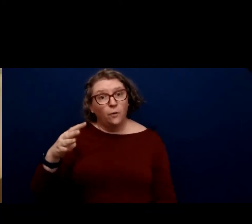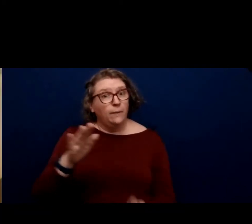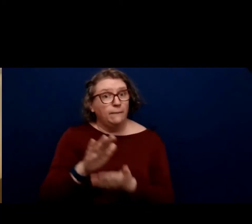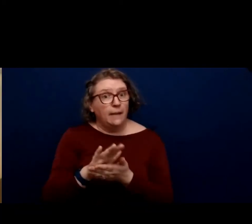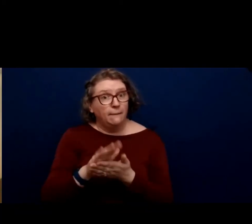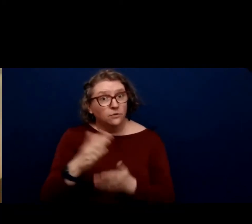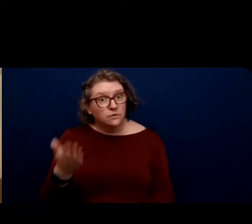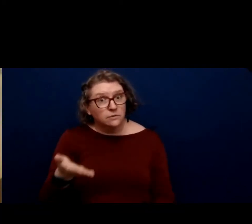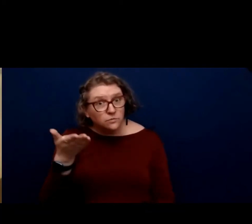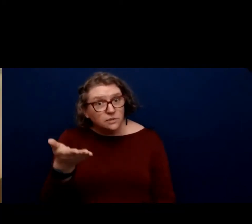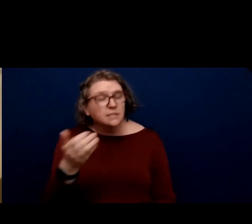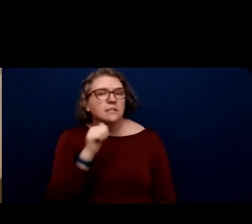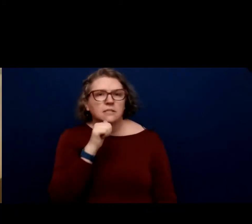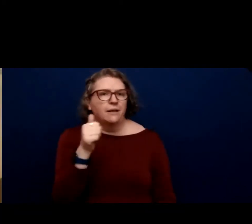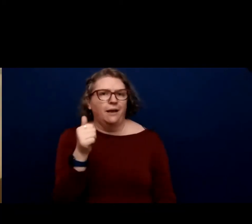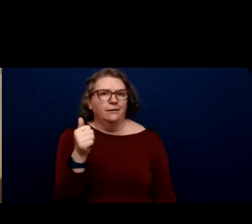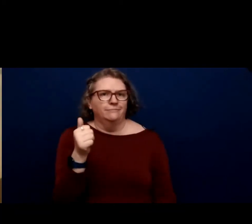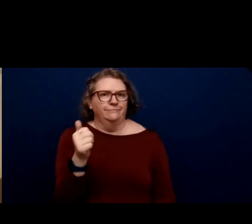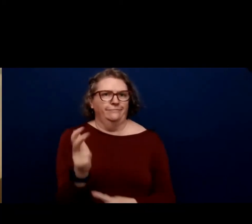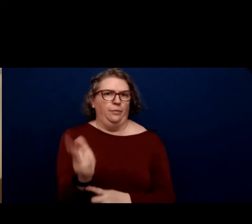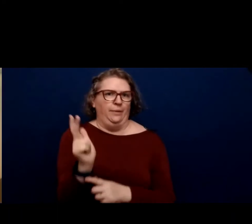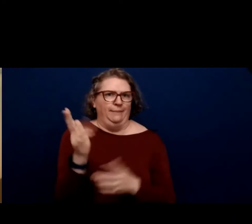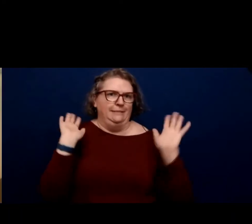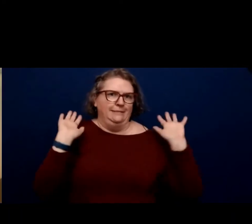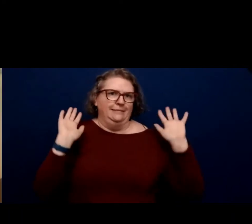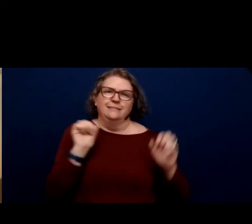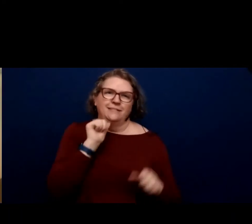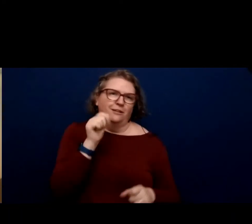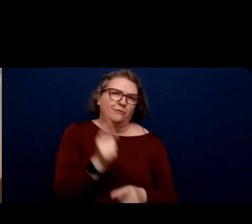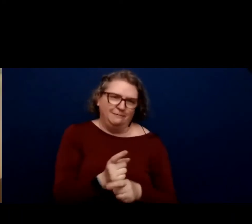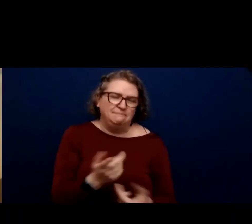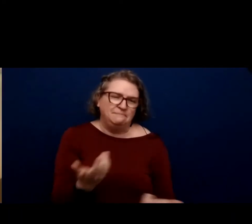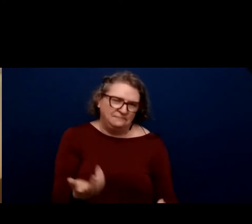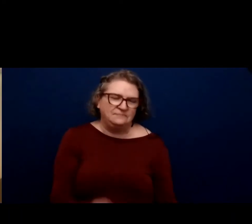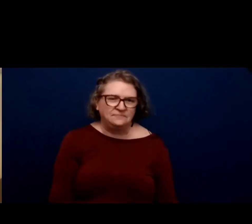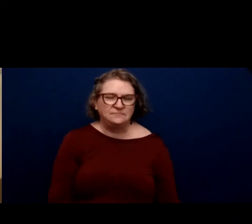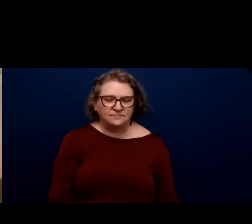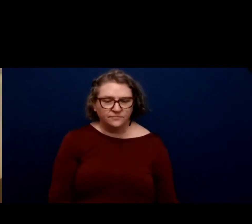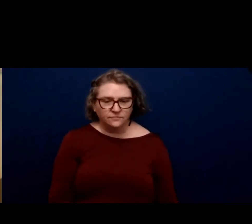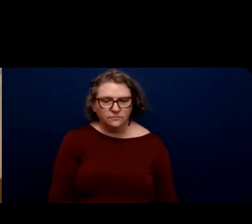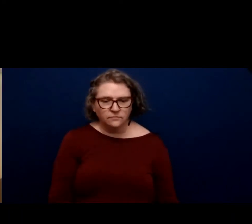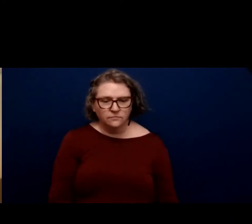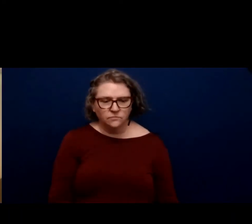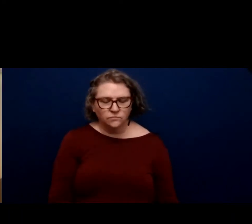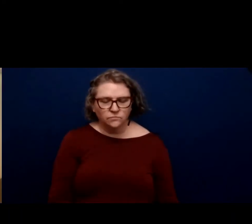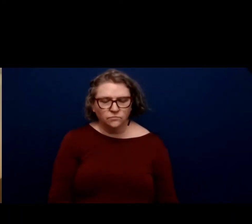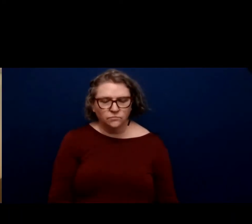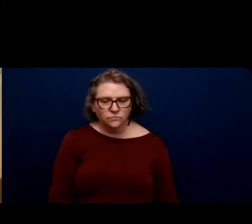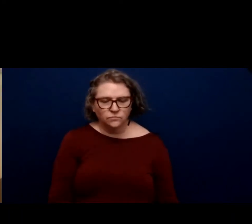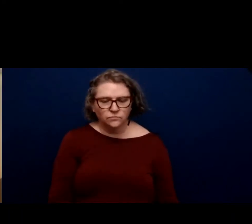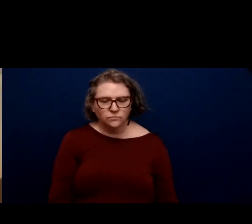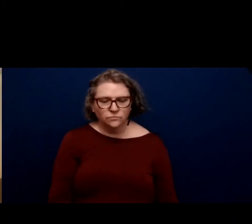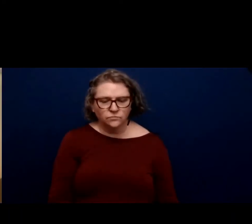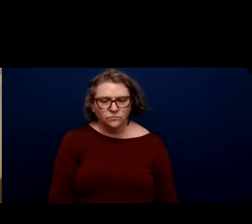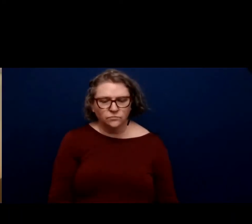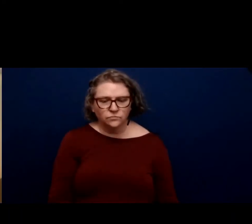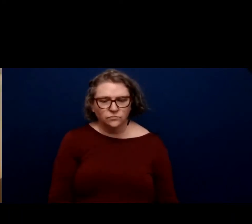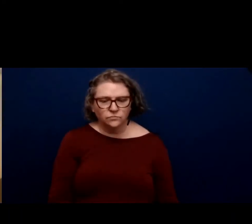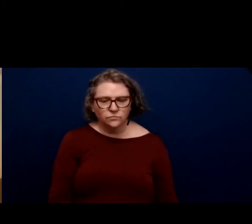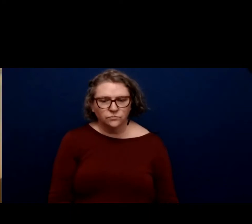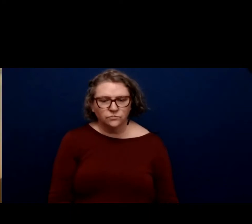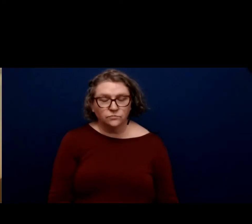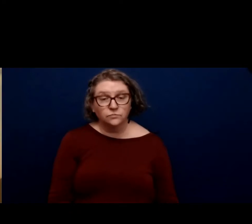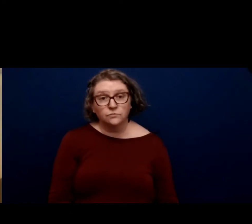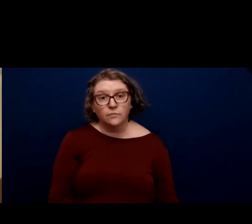is in short shrift, the time allocation. Almost, well, more than a decade ago, ARA,